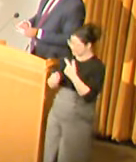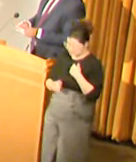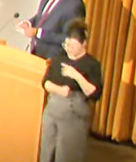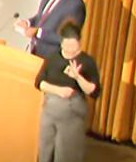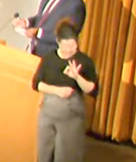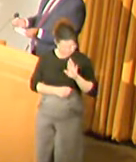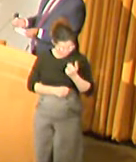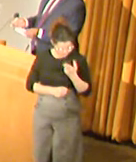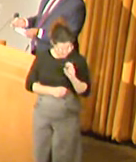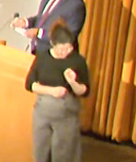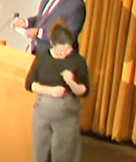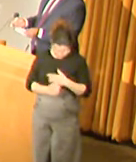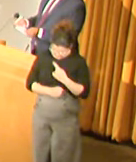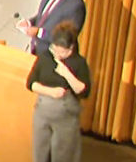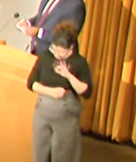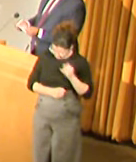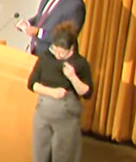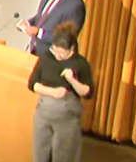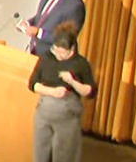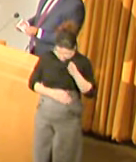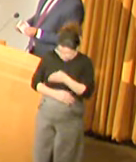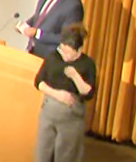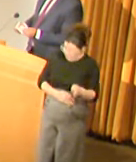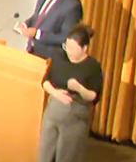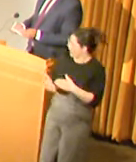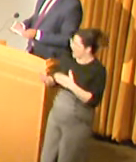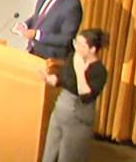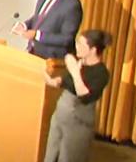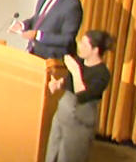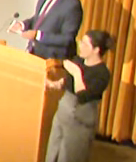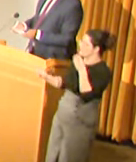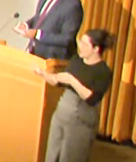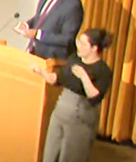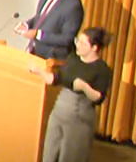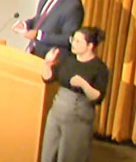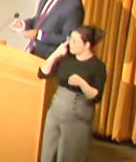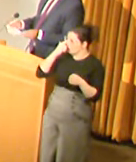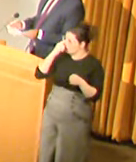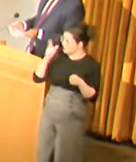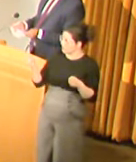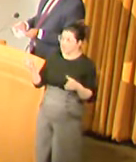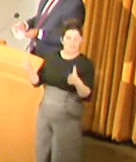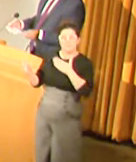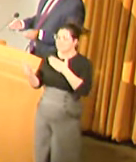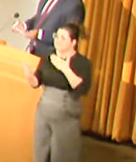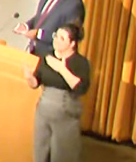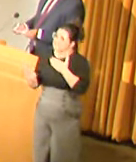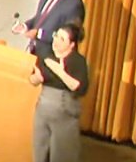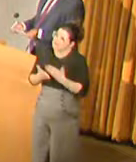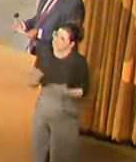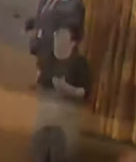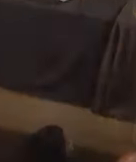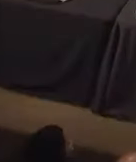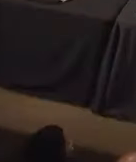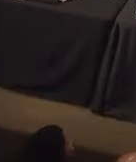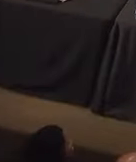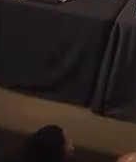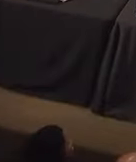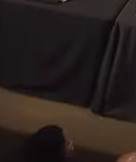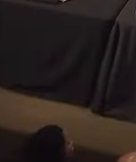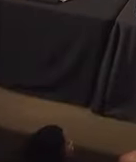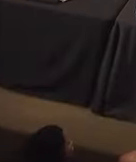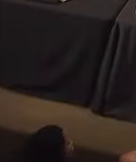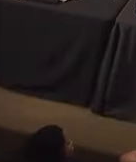Ferguson. Did you say Ferguson or Baltimore? I know you walked like me. My thing is, it's a high percentage